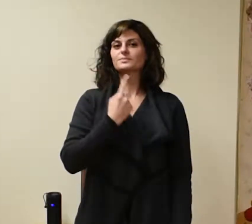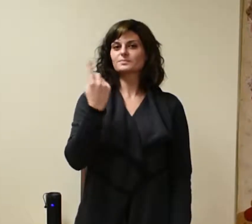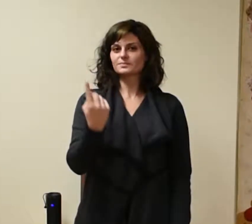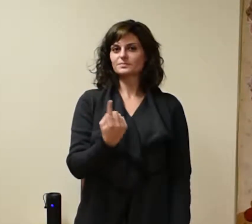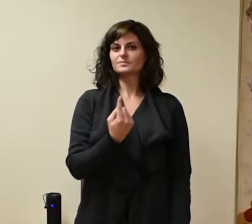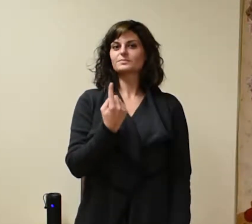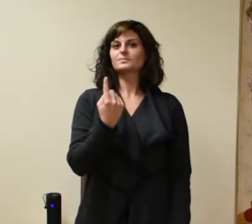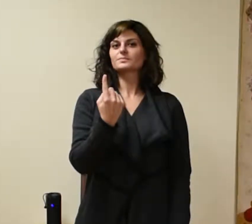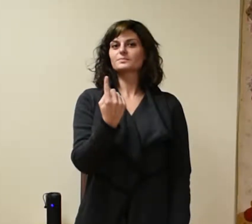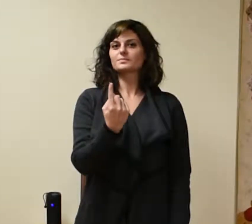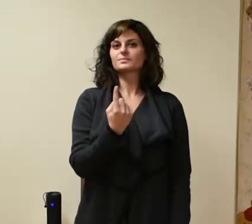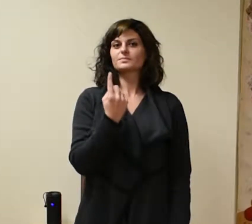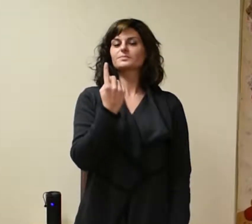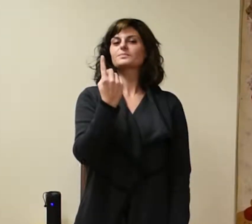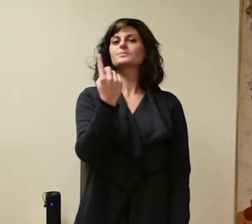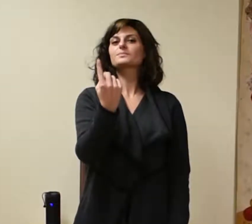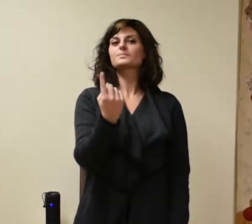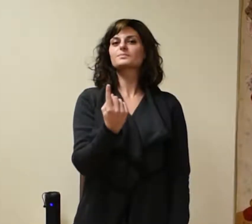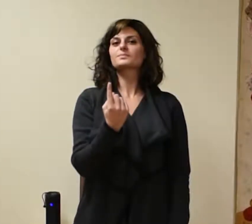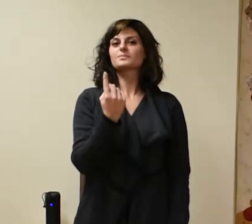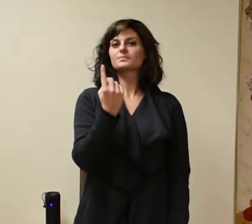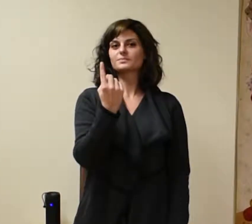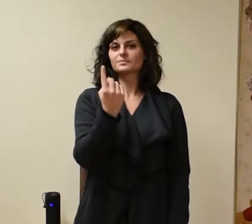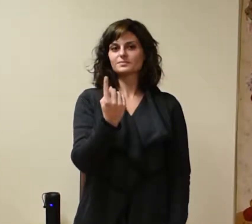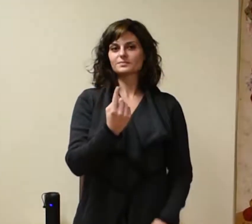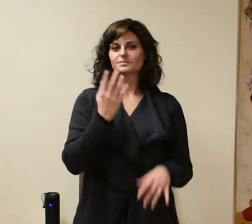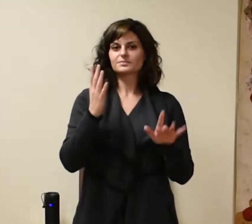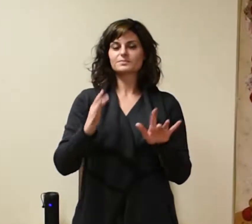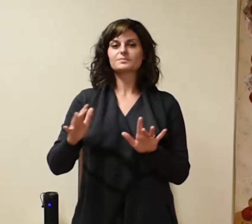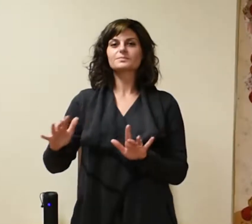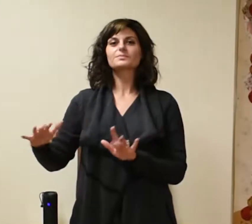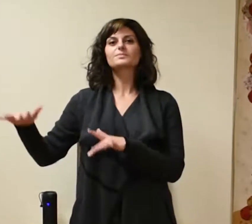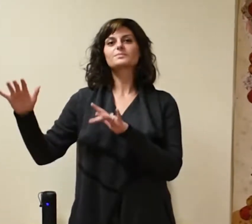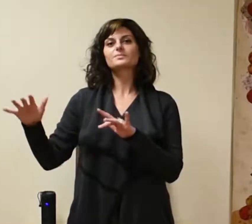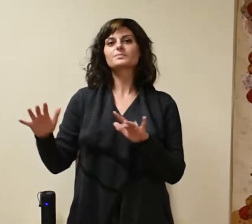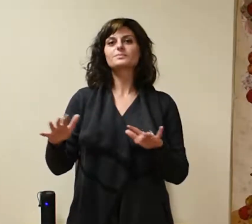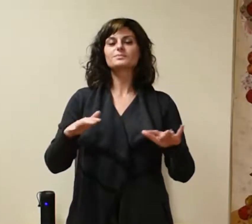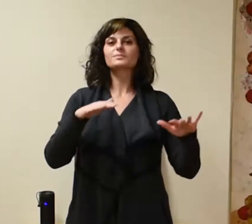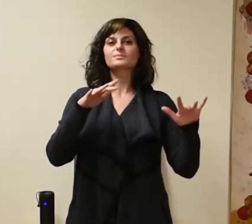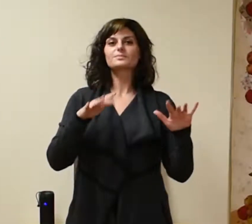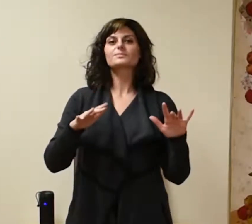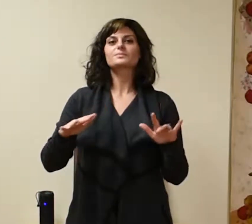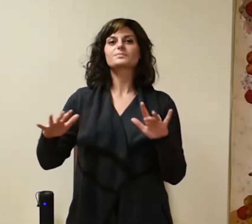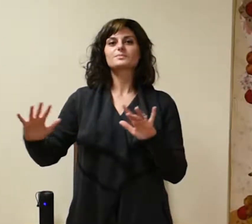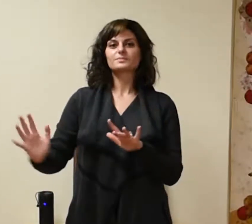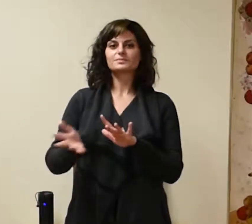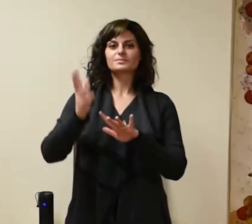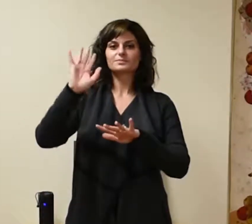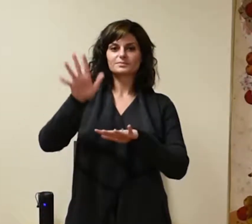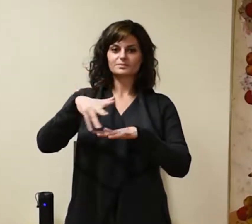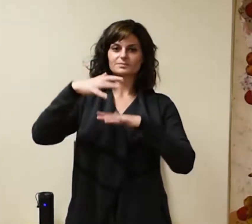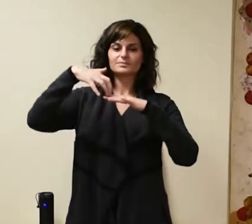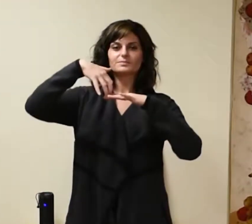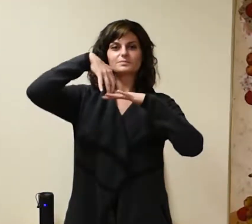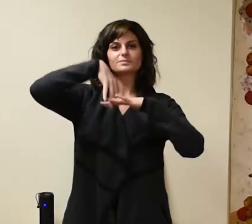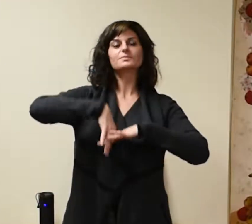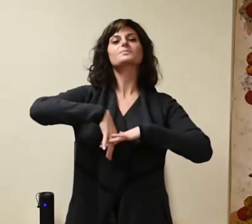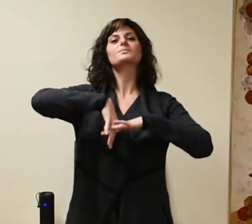one Rooted in that we sustained